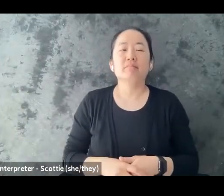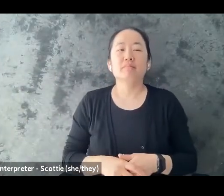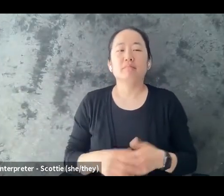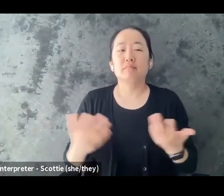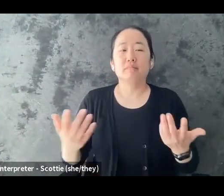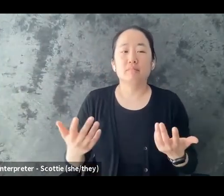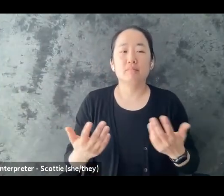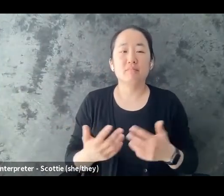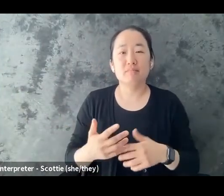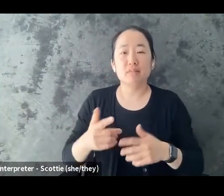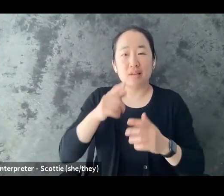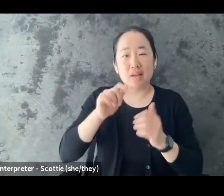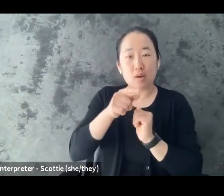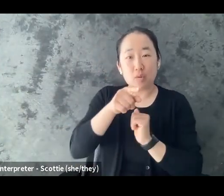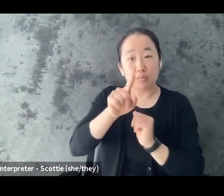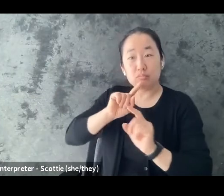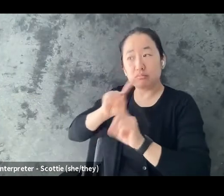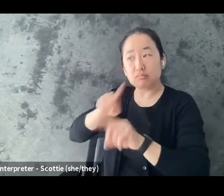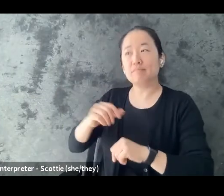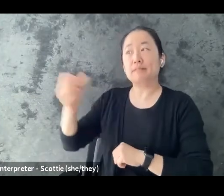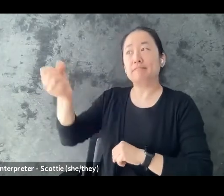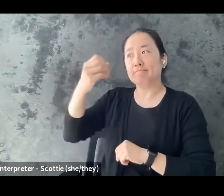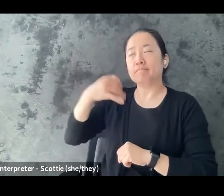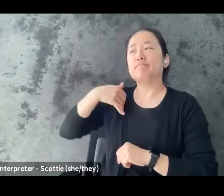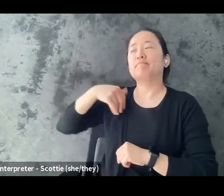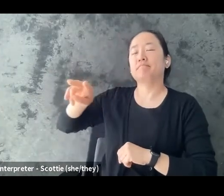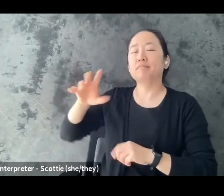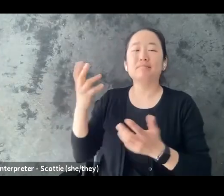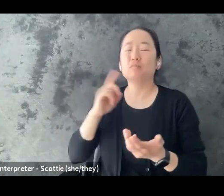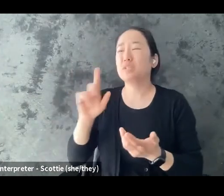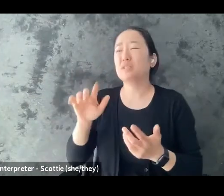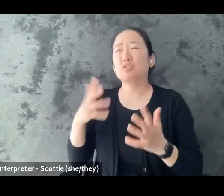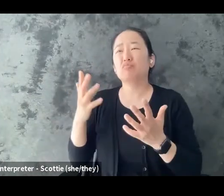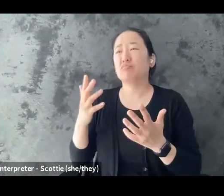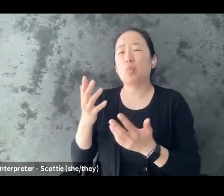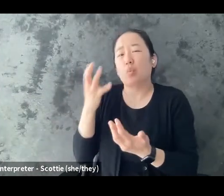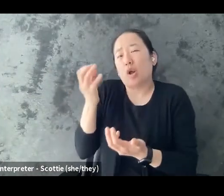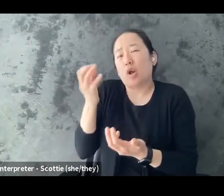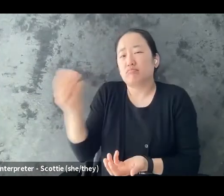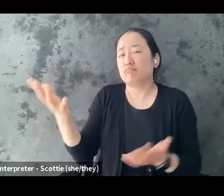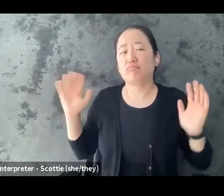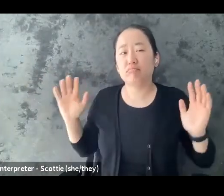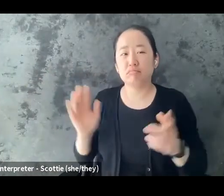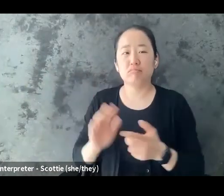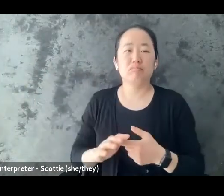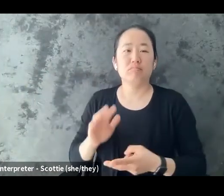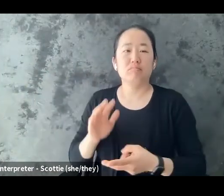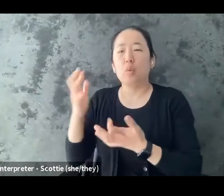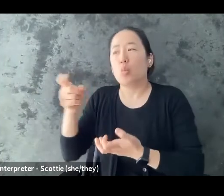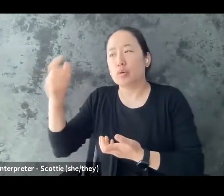that of i just wanted you to know i want to know that you care for me unconditionally you don't leave me in